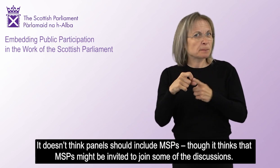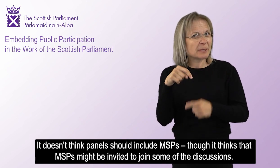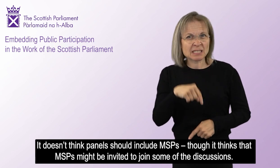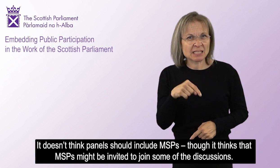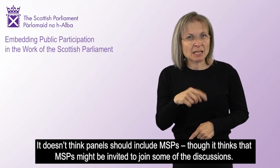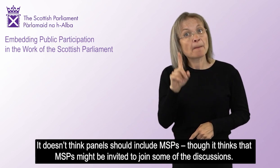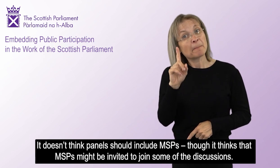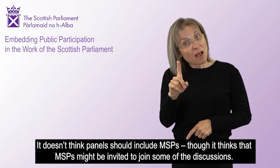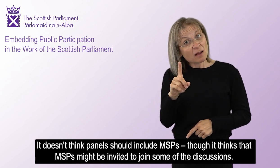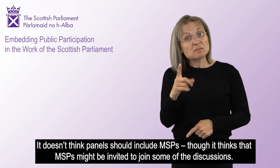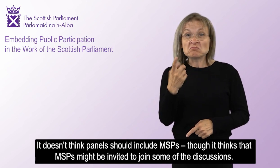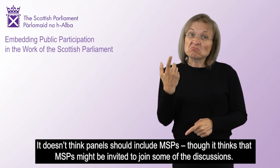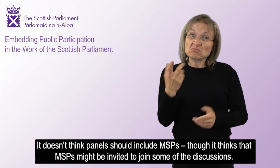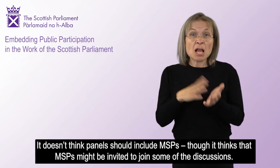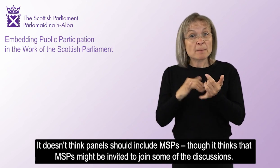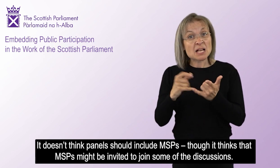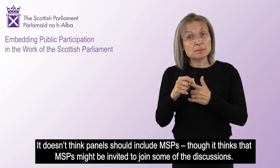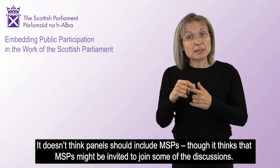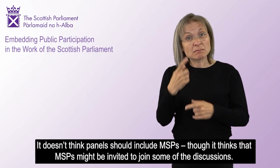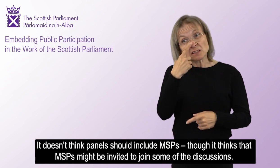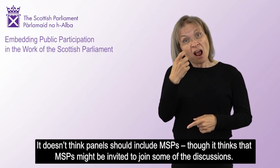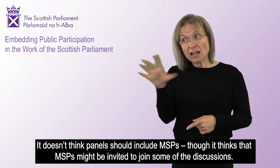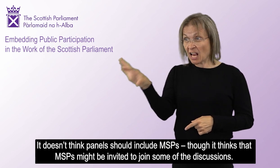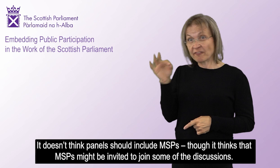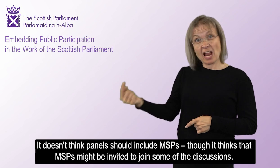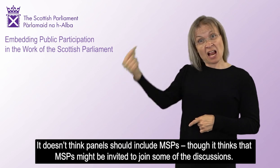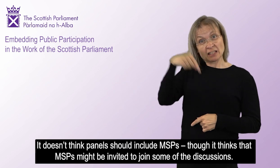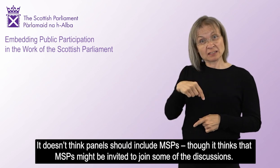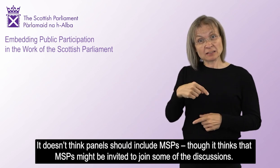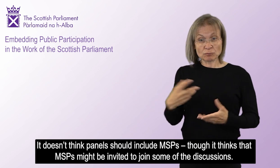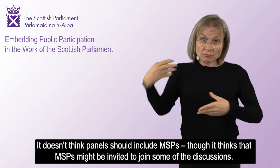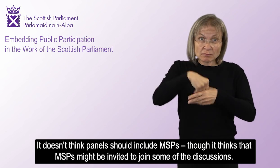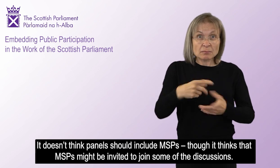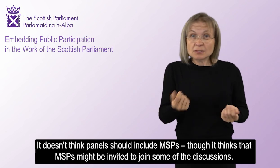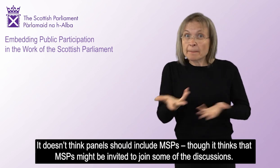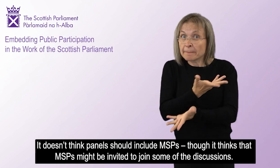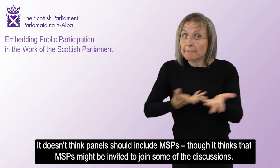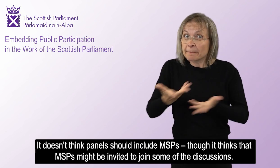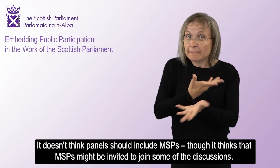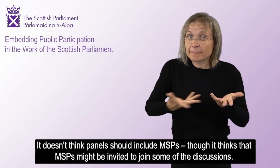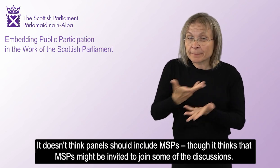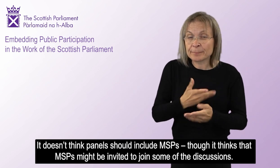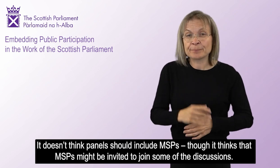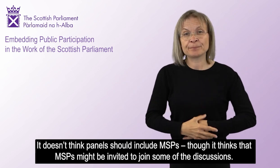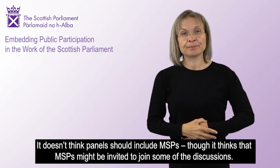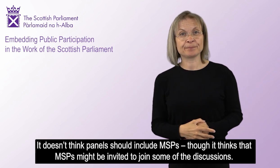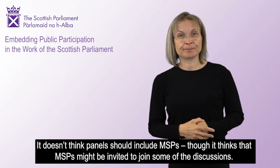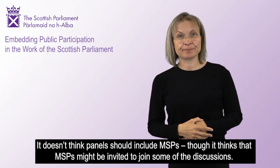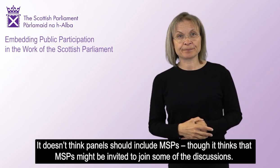It doesn't think that panels should include MSPs, though it thinks that MSPs might be invited to join some of the